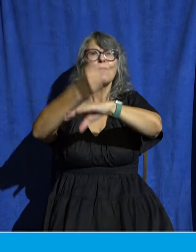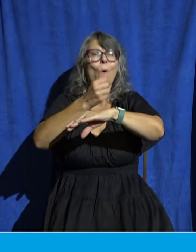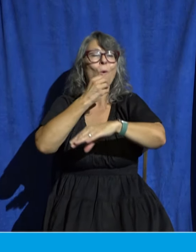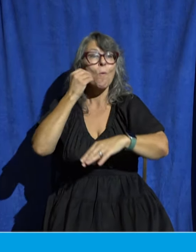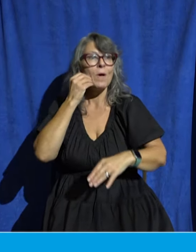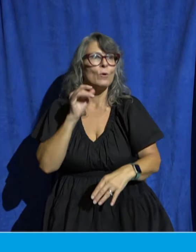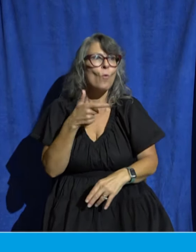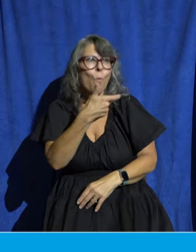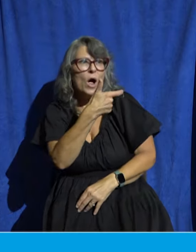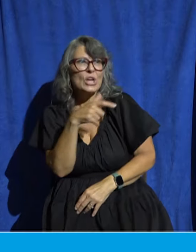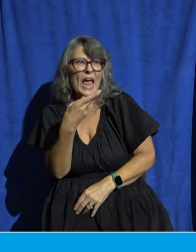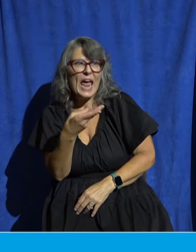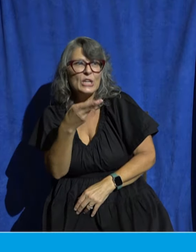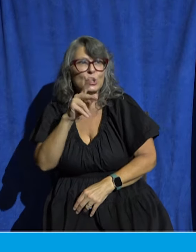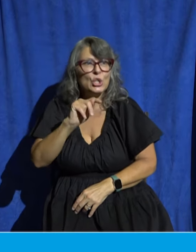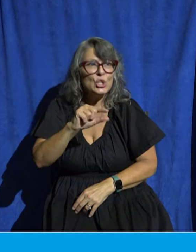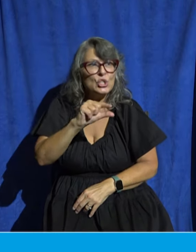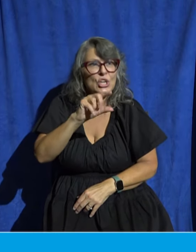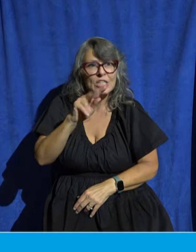this week or something like that beautiful new home